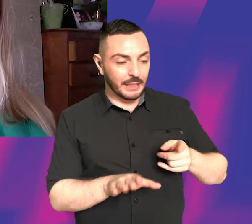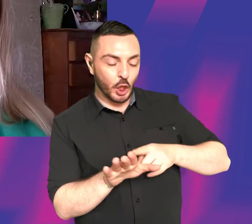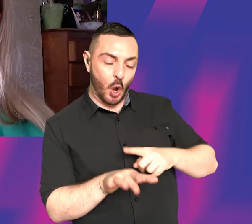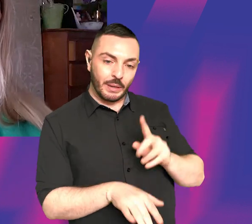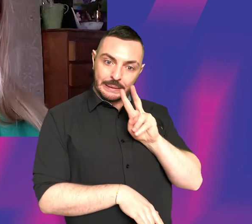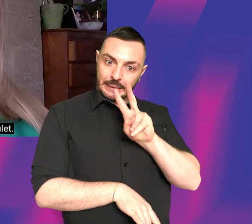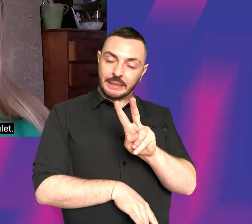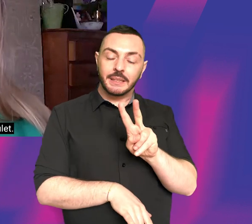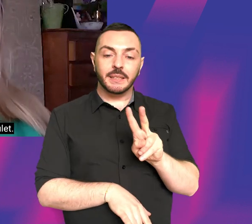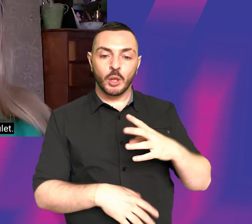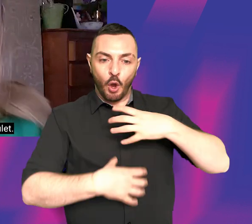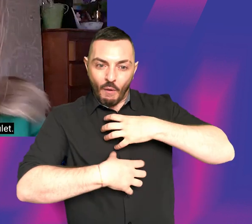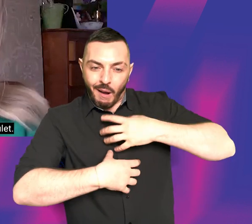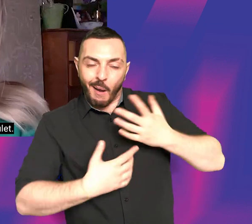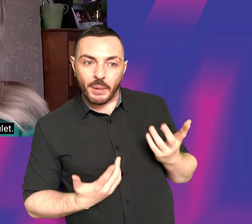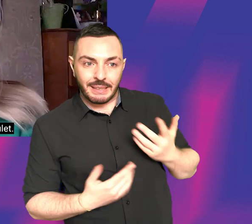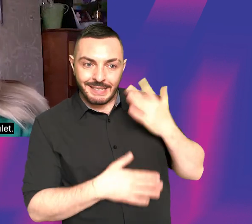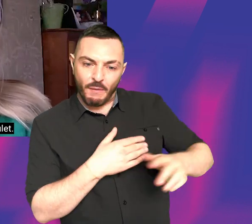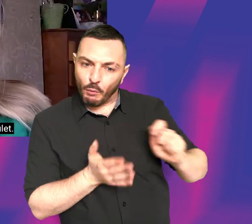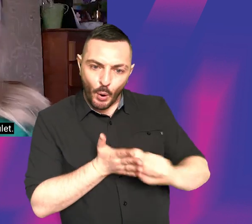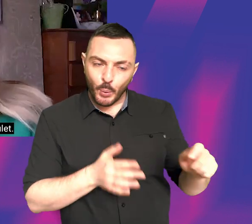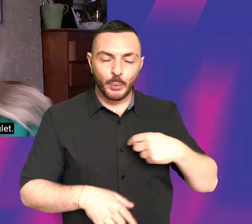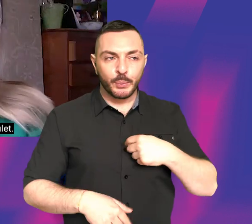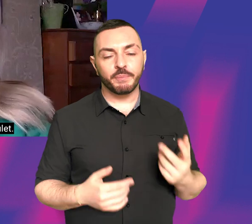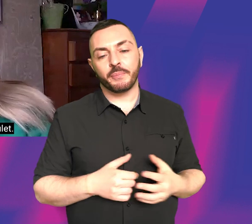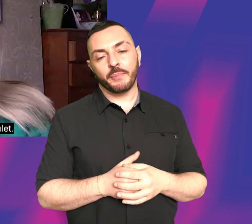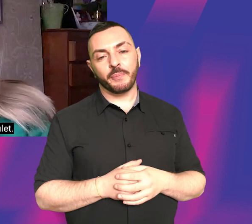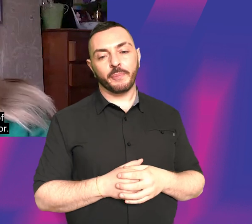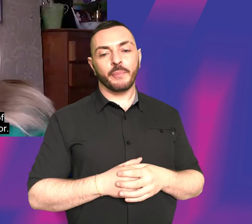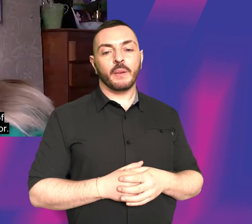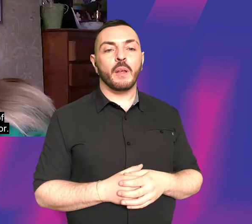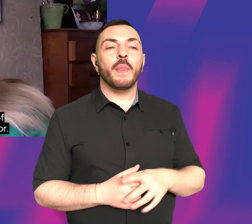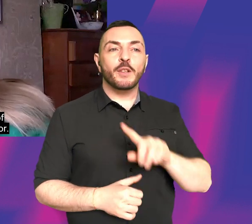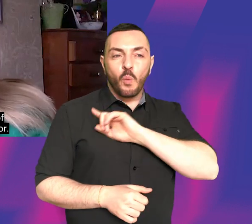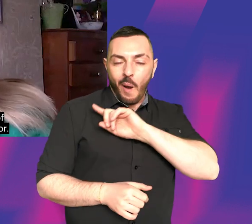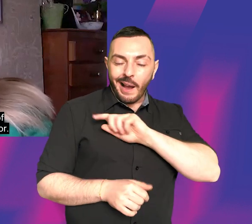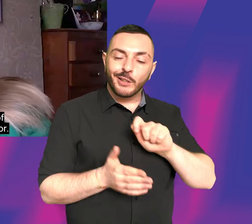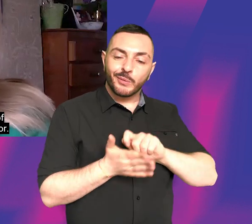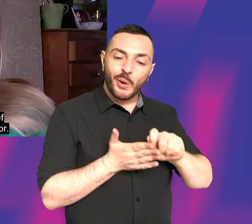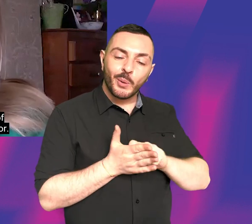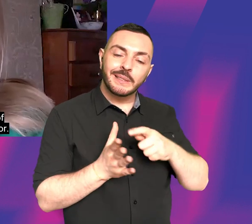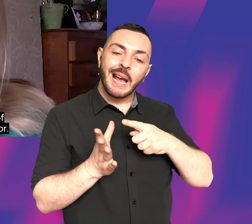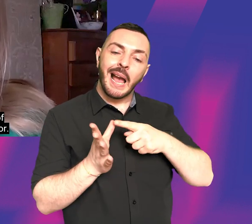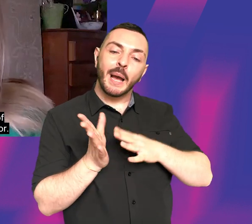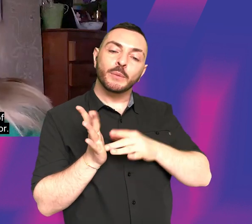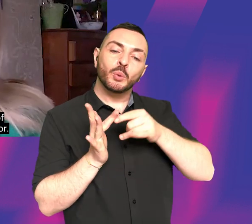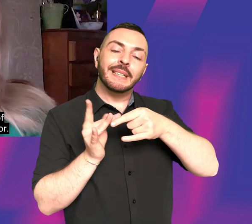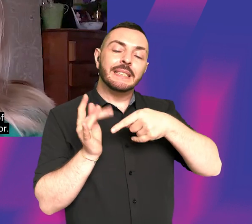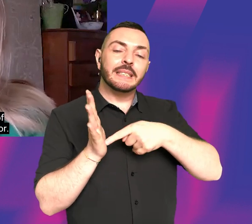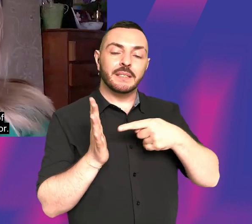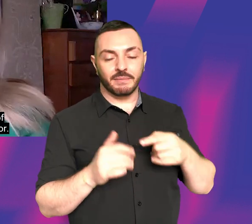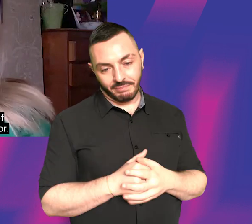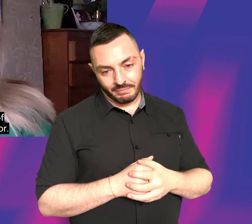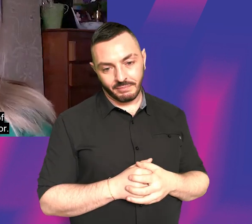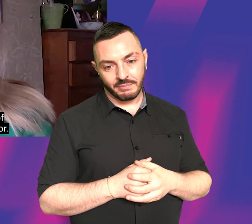over the years, but I, that was when I tried to write Amulet and immediately there was a kind of beginning of a kind of